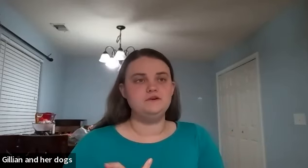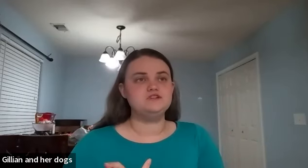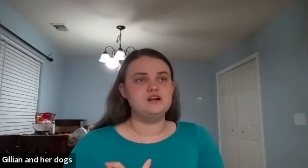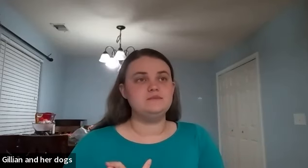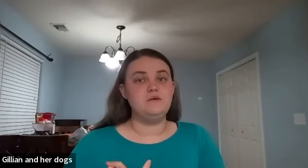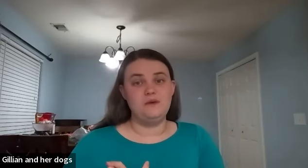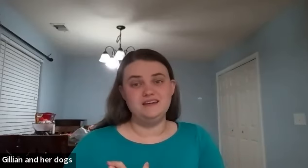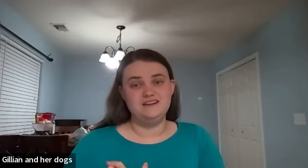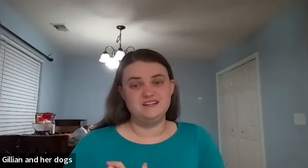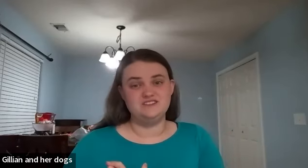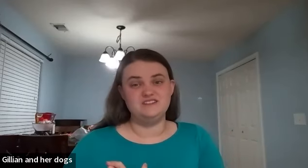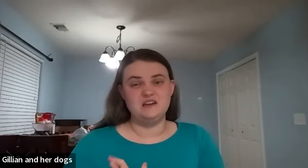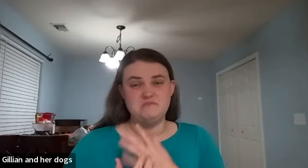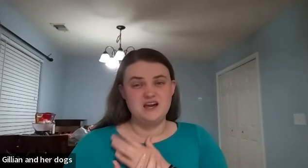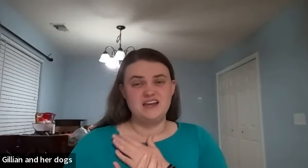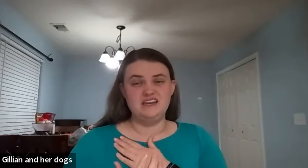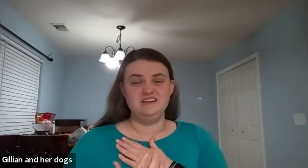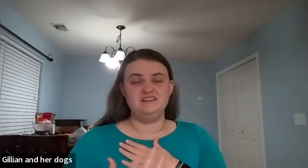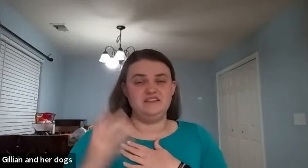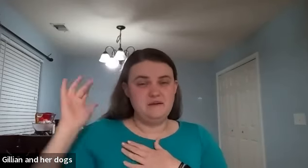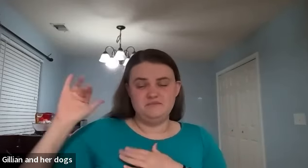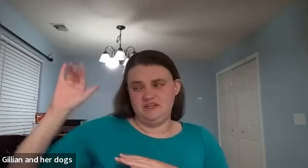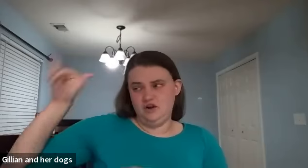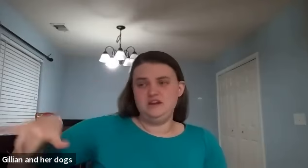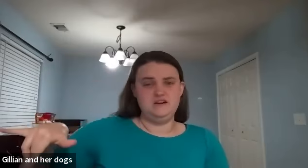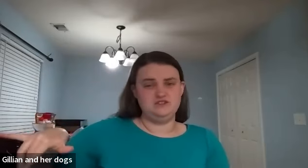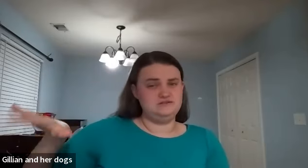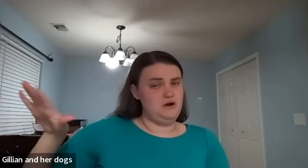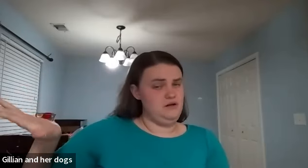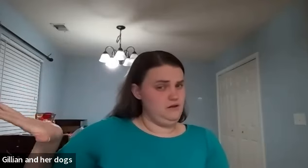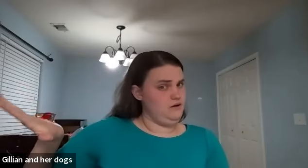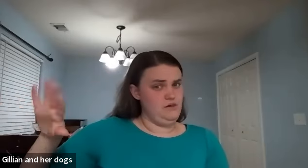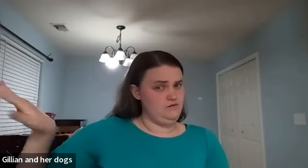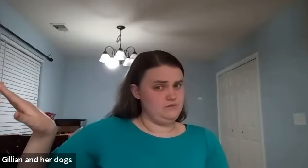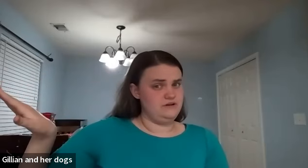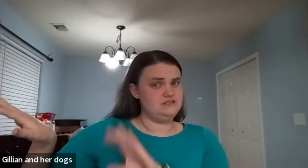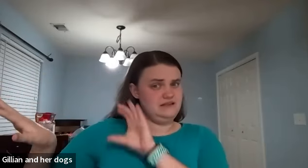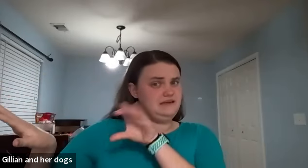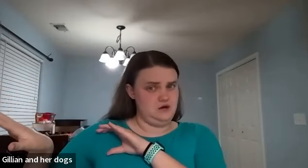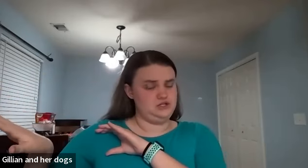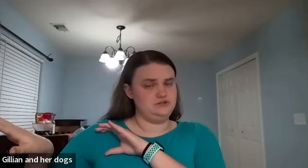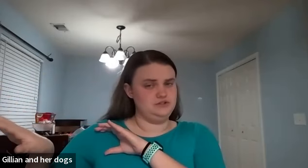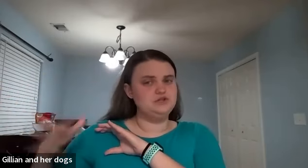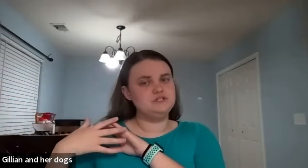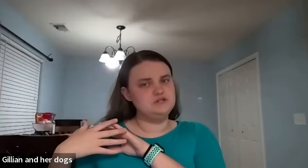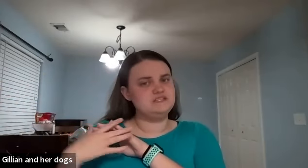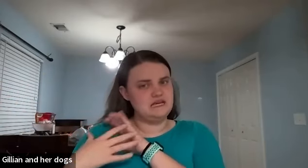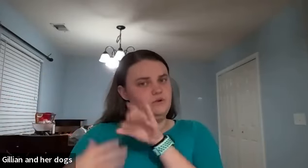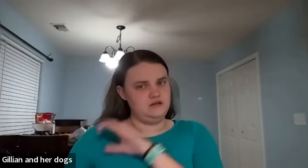if you were talking about well my character like my like that like her character's all all over the place like character you would do the same one